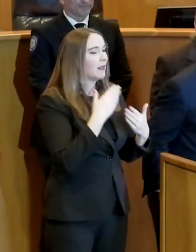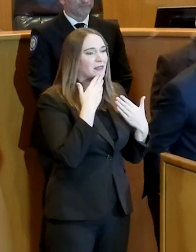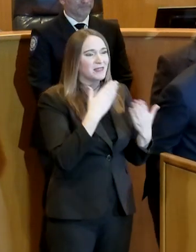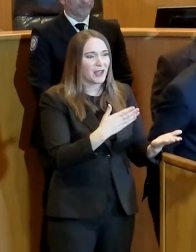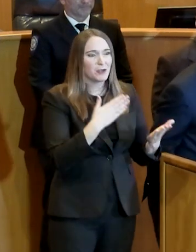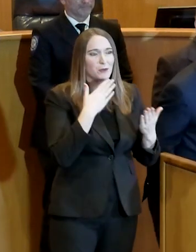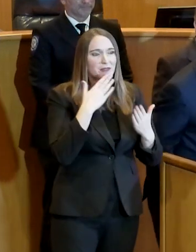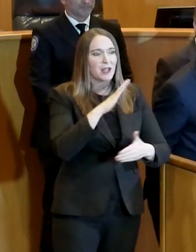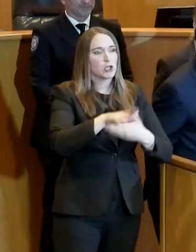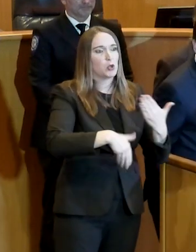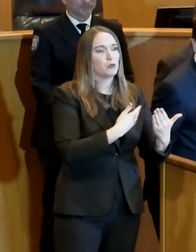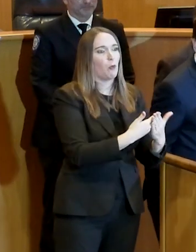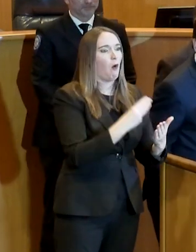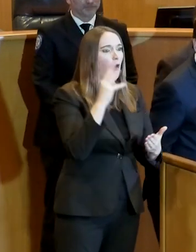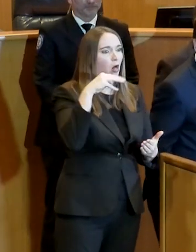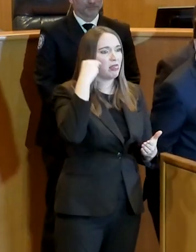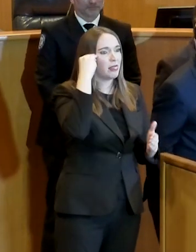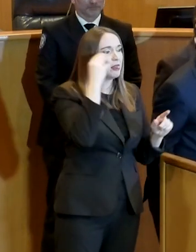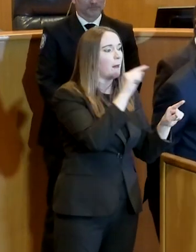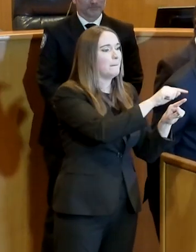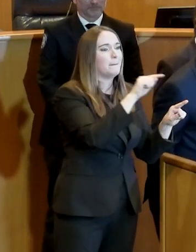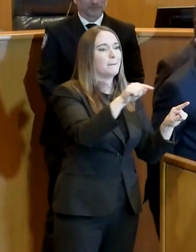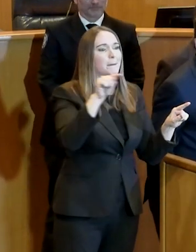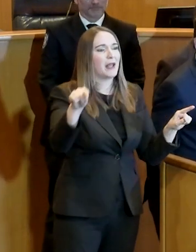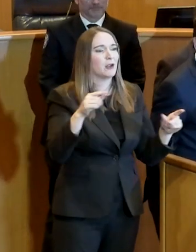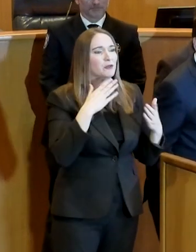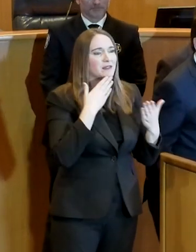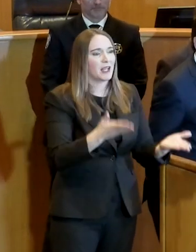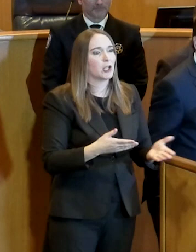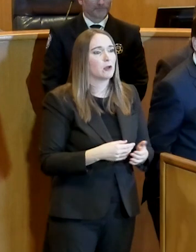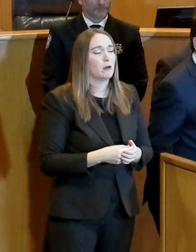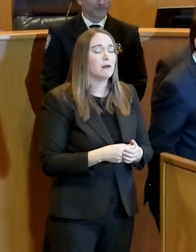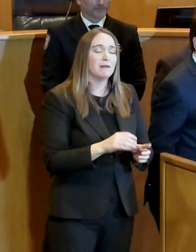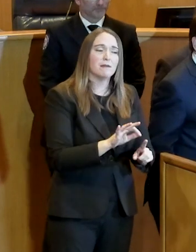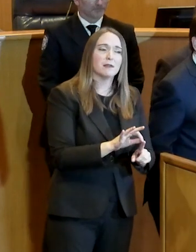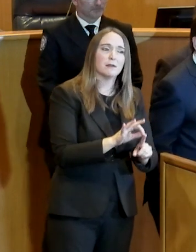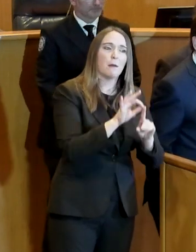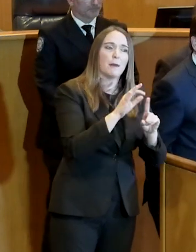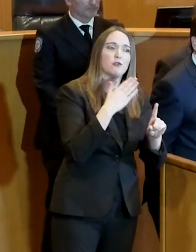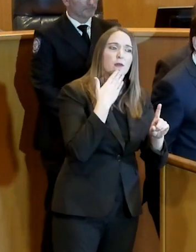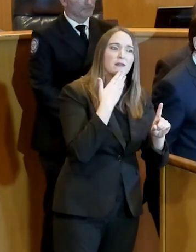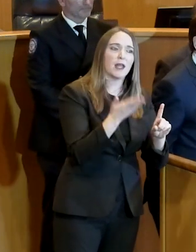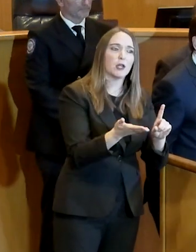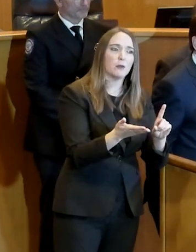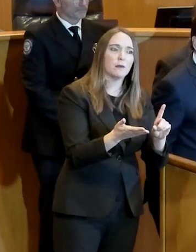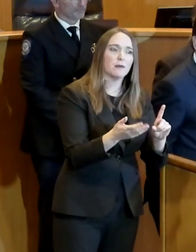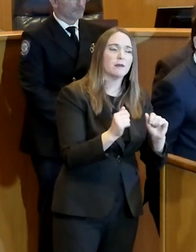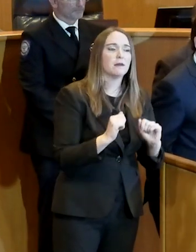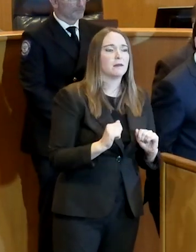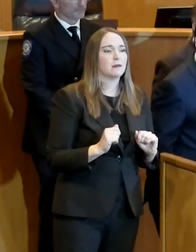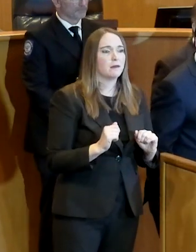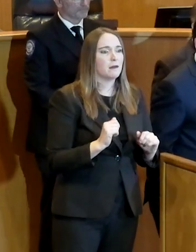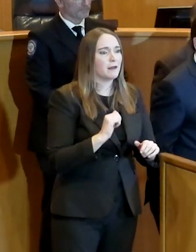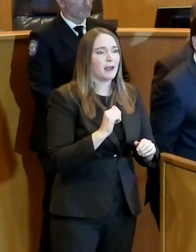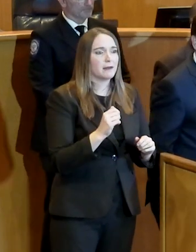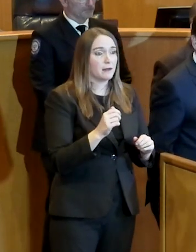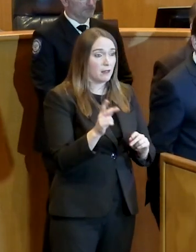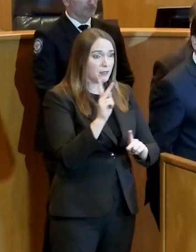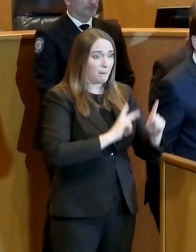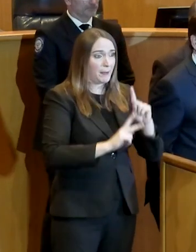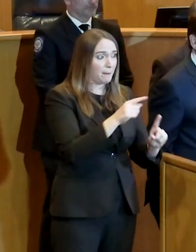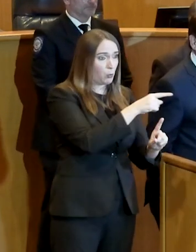and Mayor Jensen here for being here. And then also I've got to say a special thank you. The elected officials at all levels,